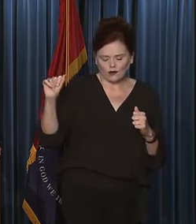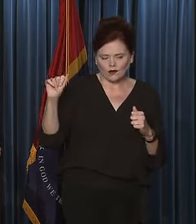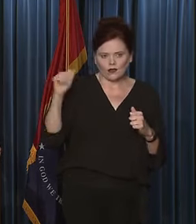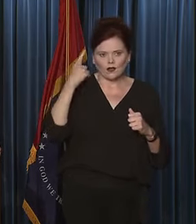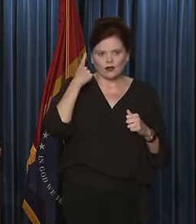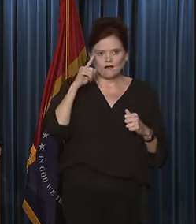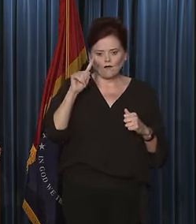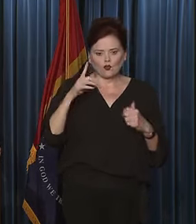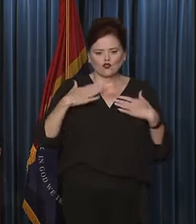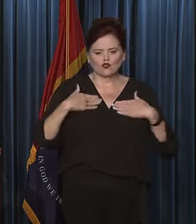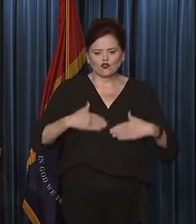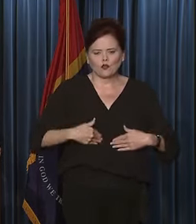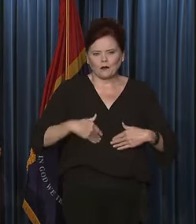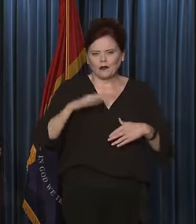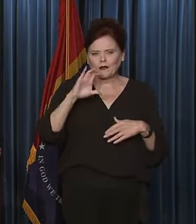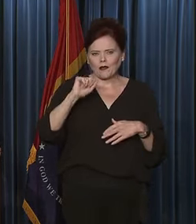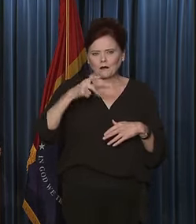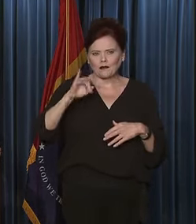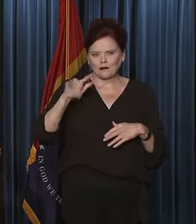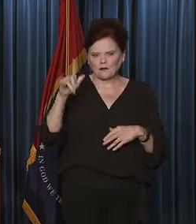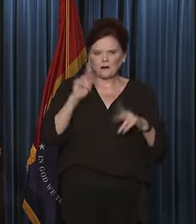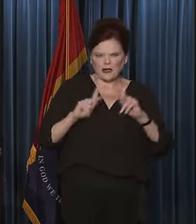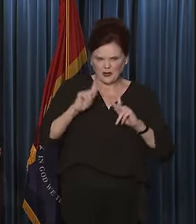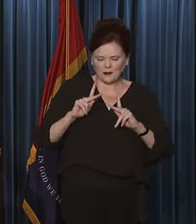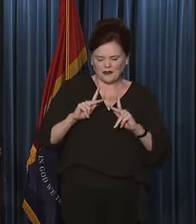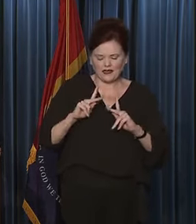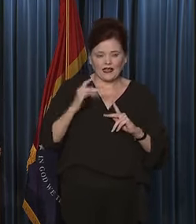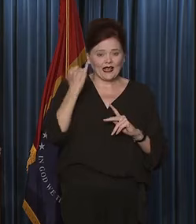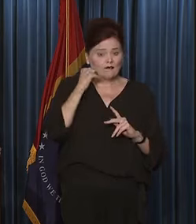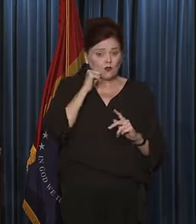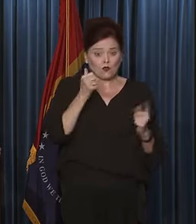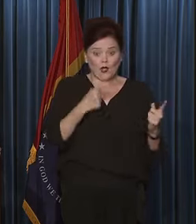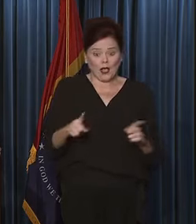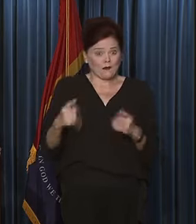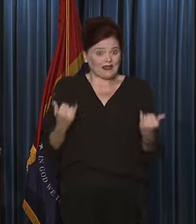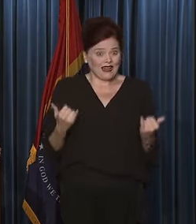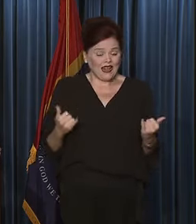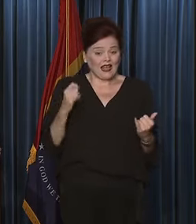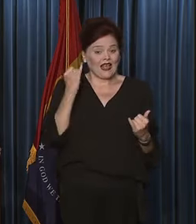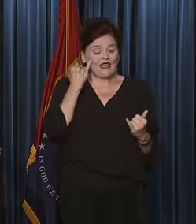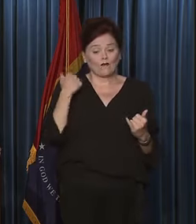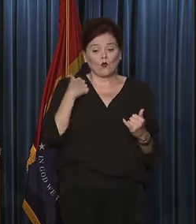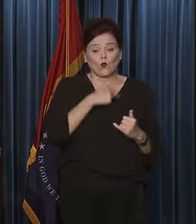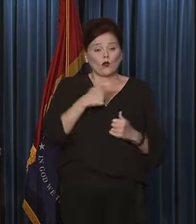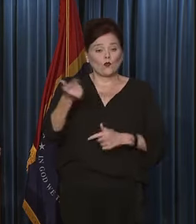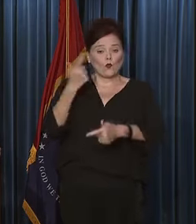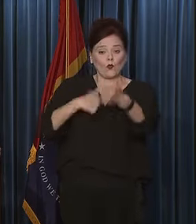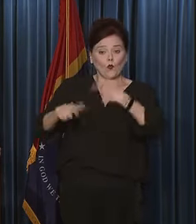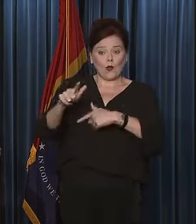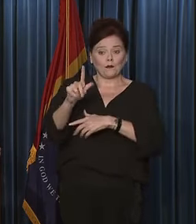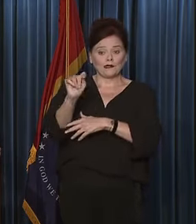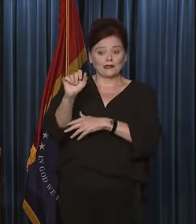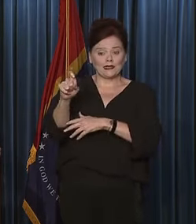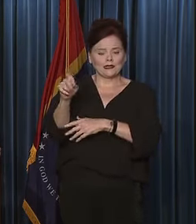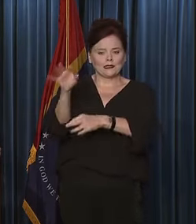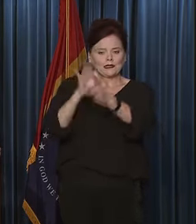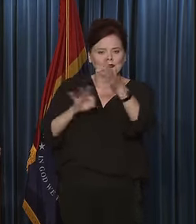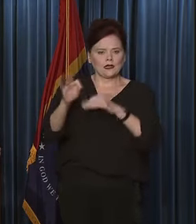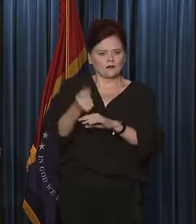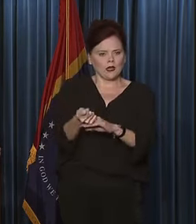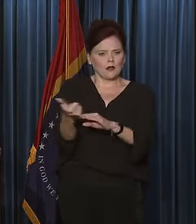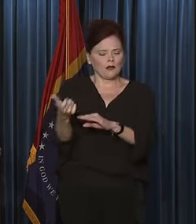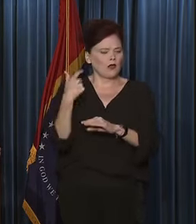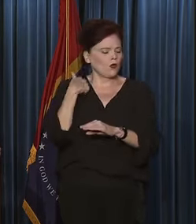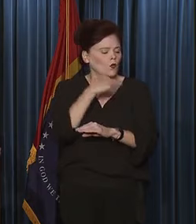for human capital. If this doesn't happen now, if we swap taxes instead of eliminating them, we will